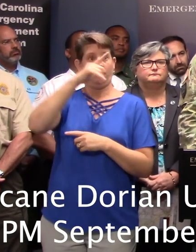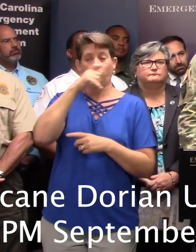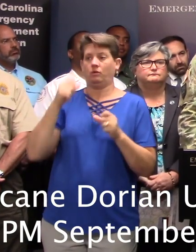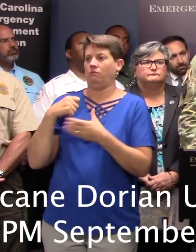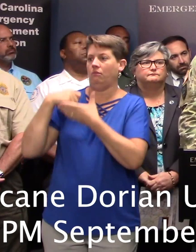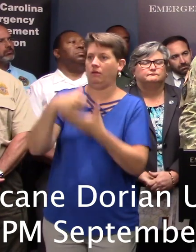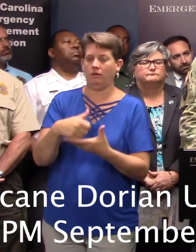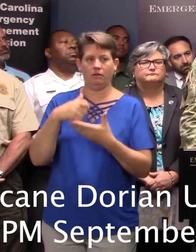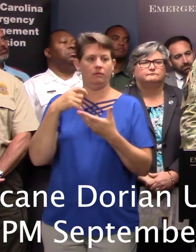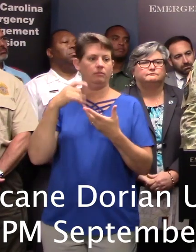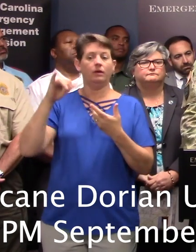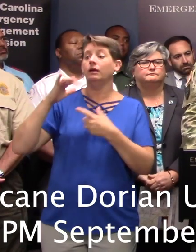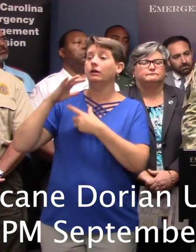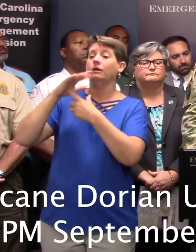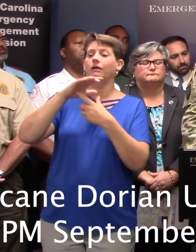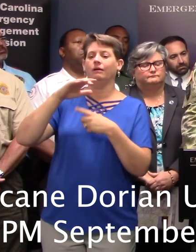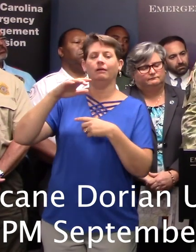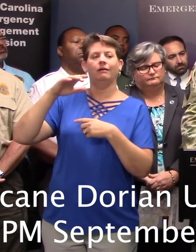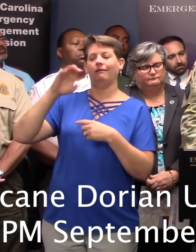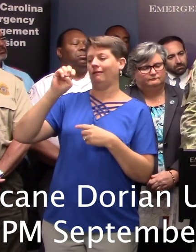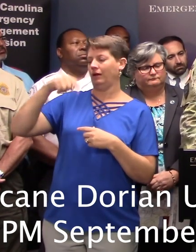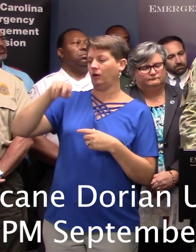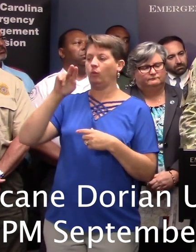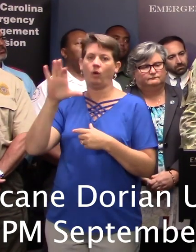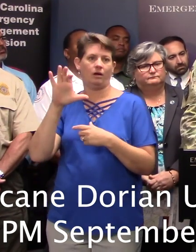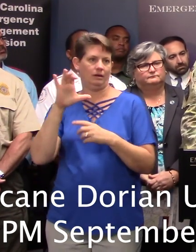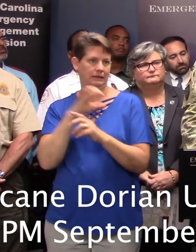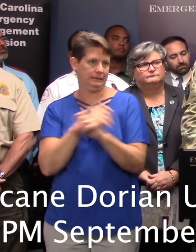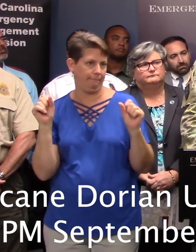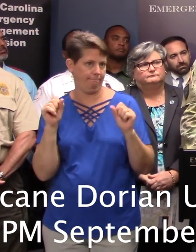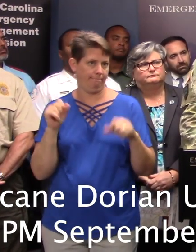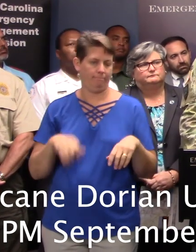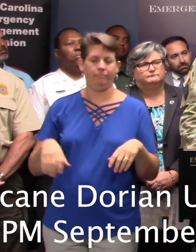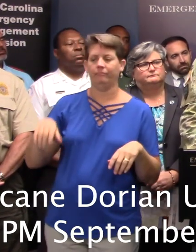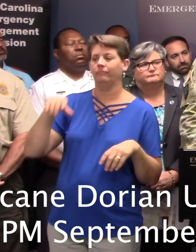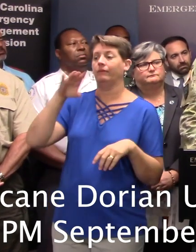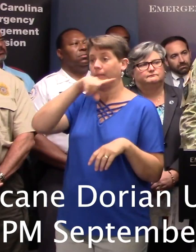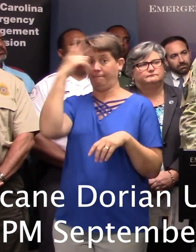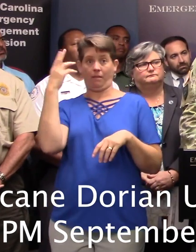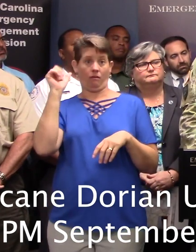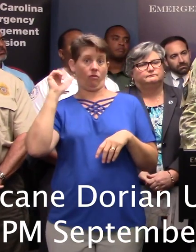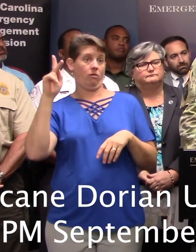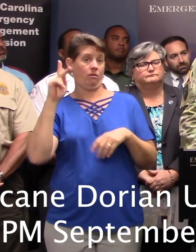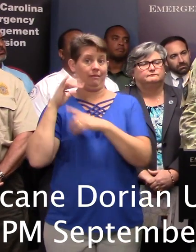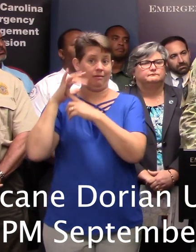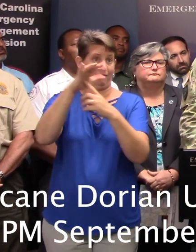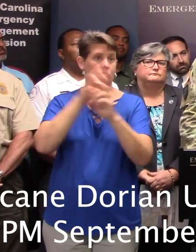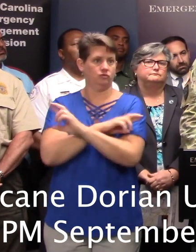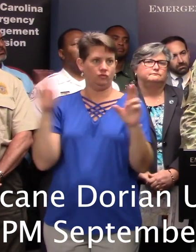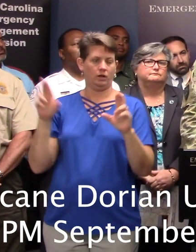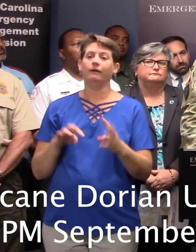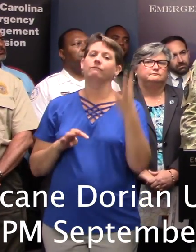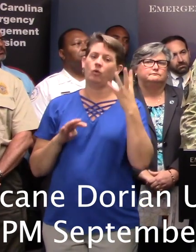helicopter aquatic rescue teams. We've got seven UH-60 Black Hawk helicopters. Four of those